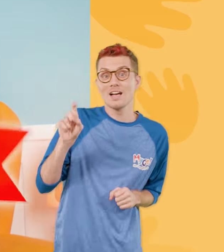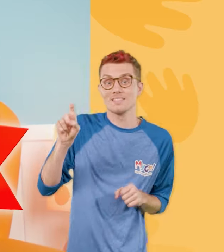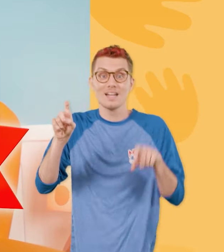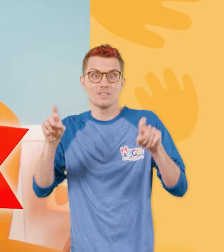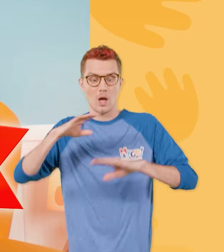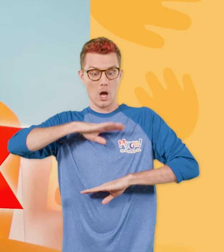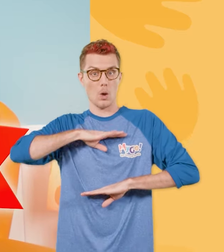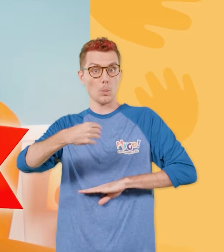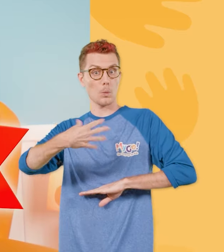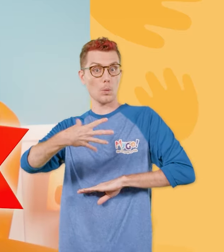X, Y,